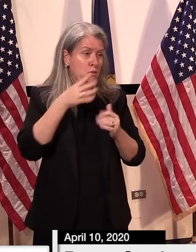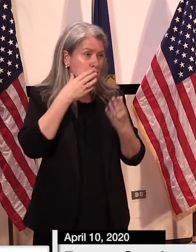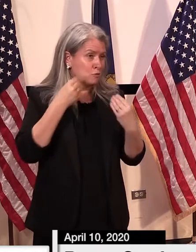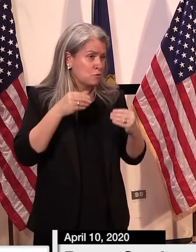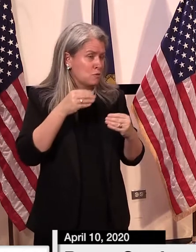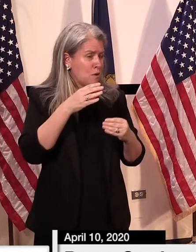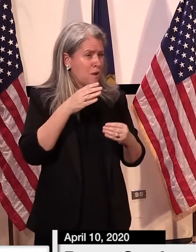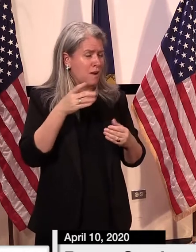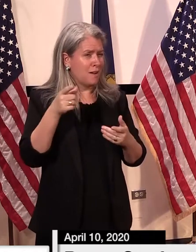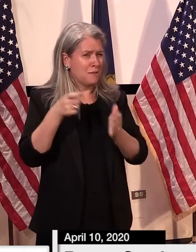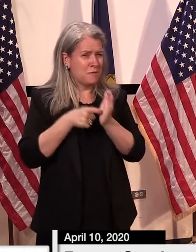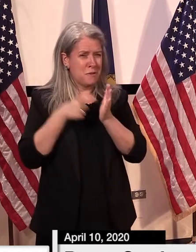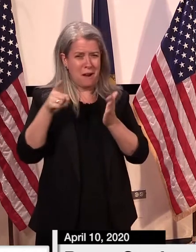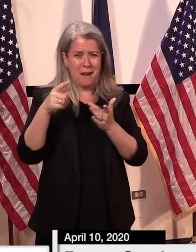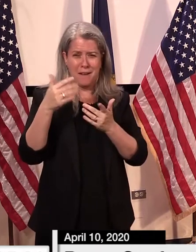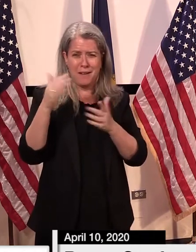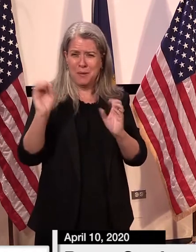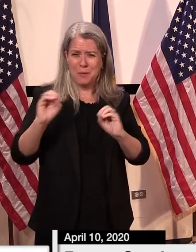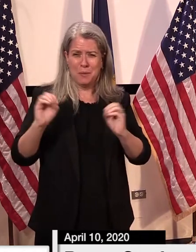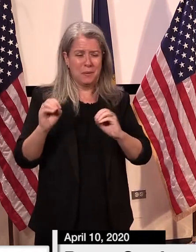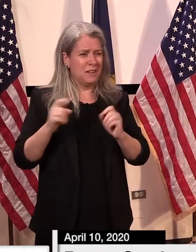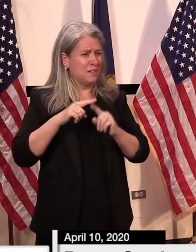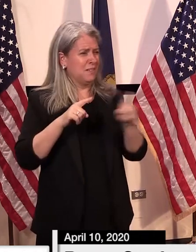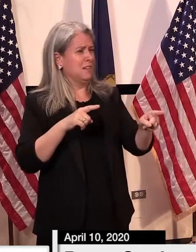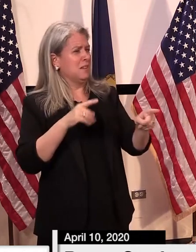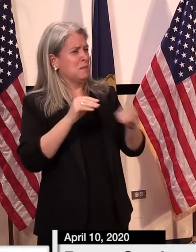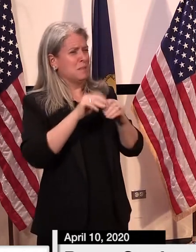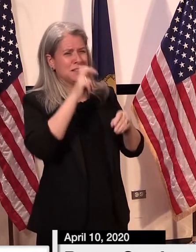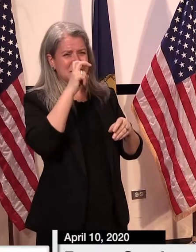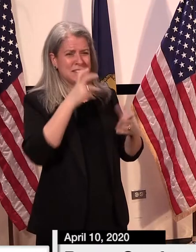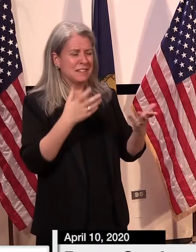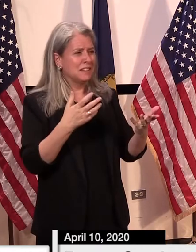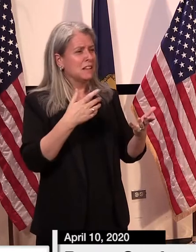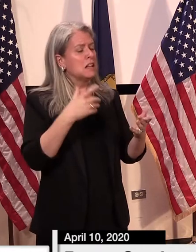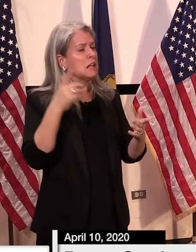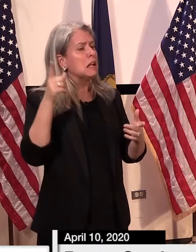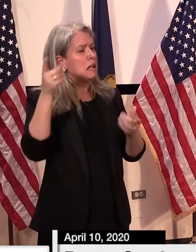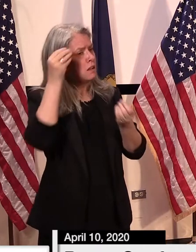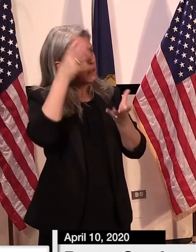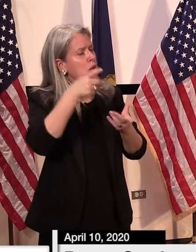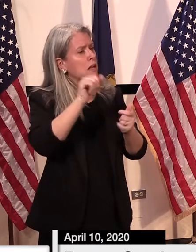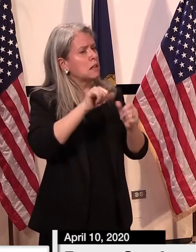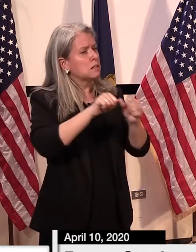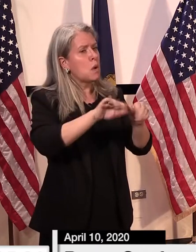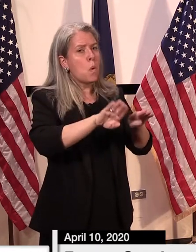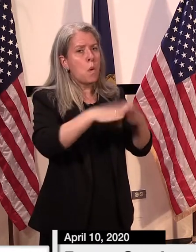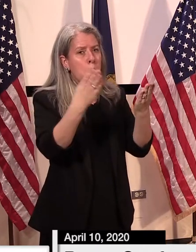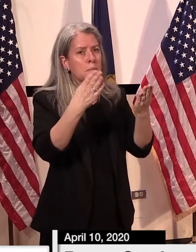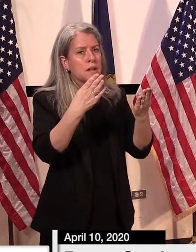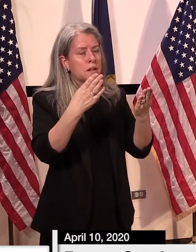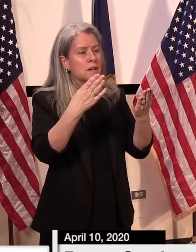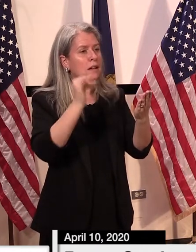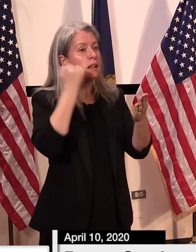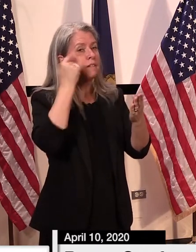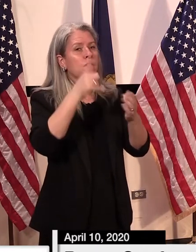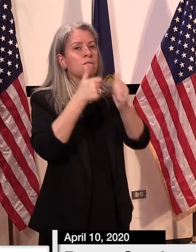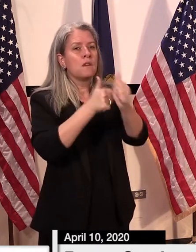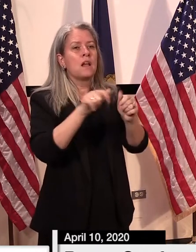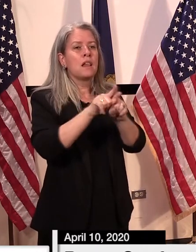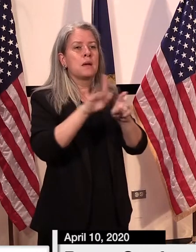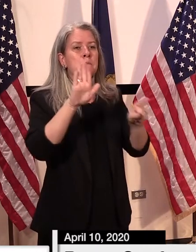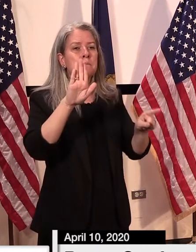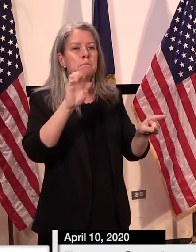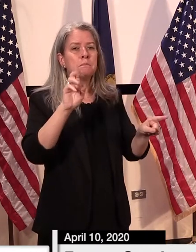supermarkets are required to do. He said they could remain open following the model of Bennington, uh,